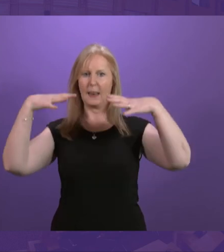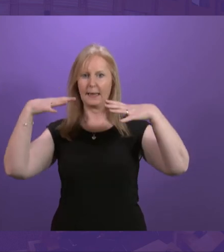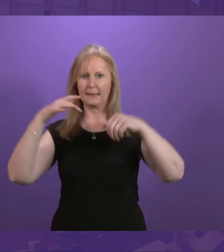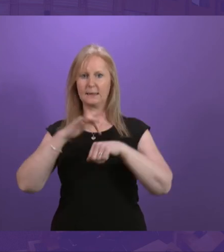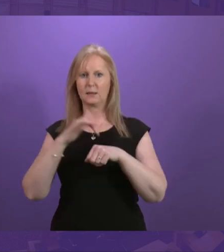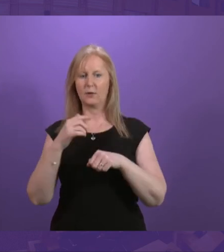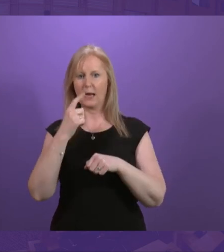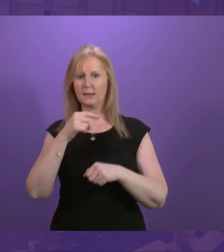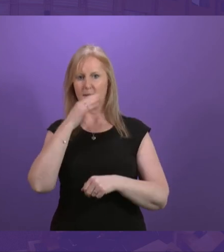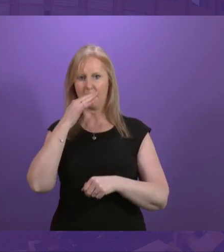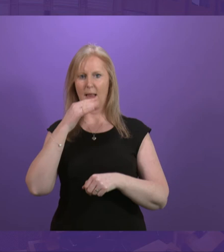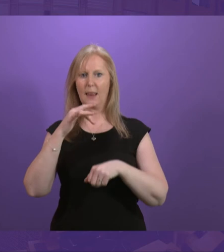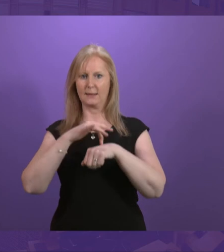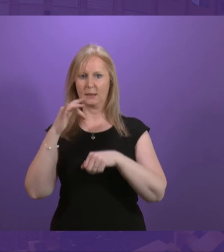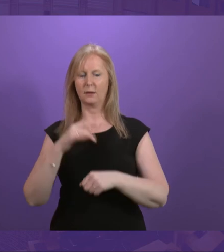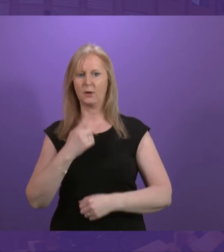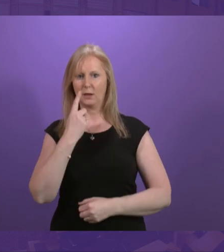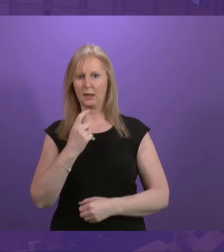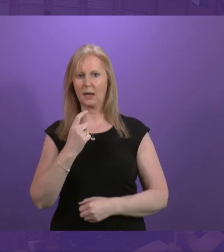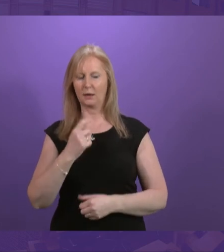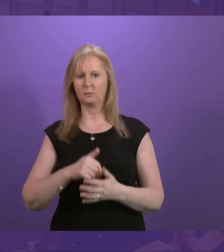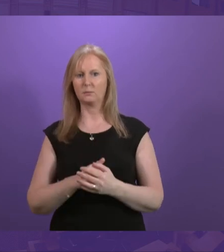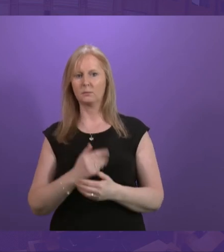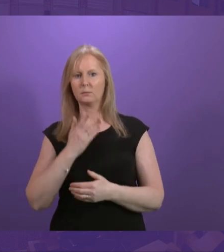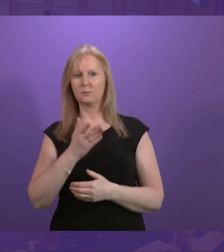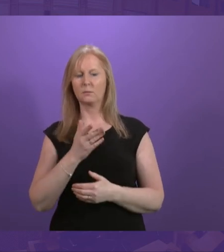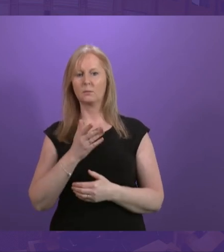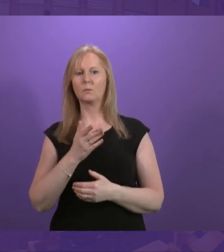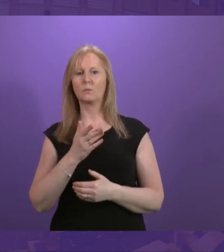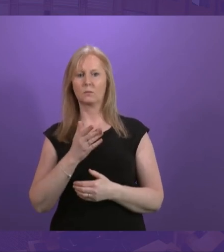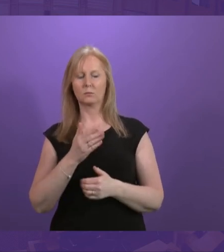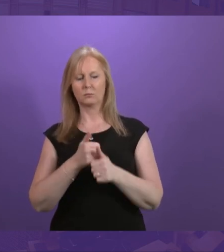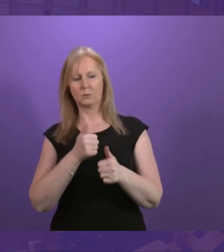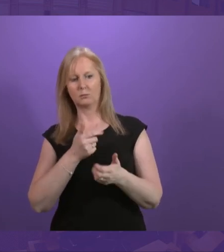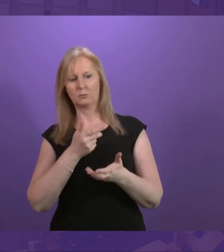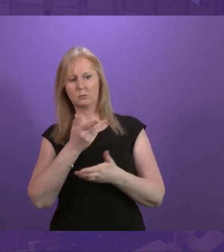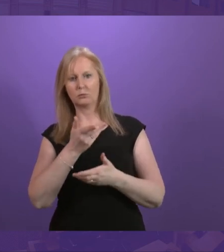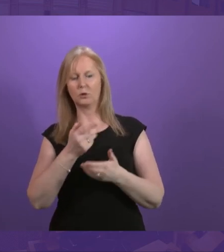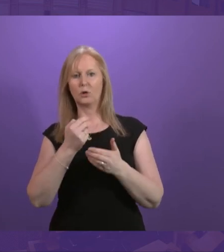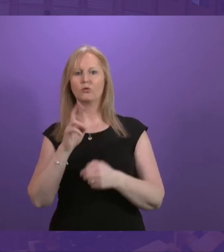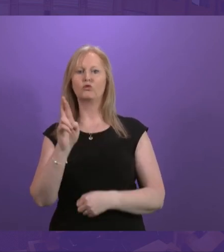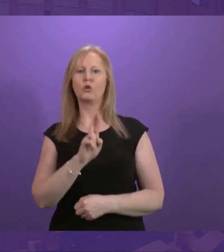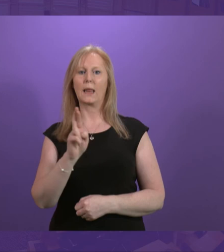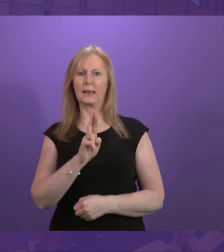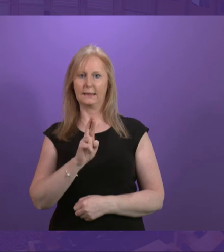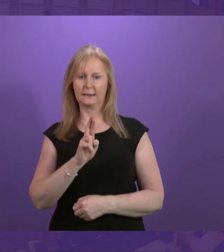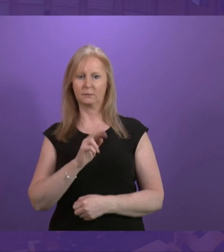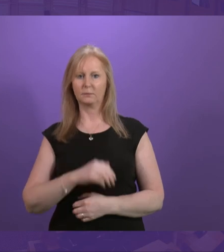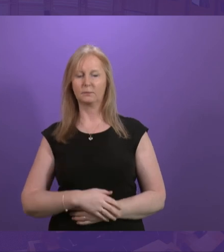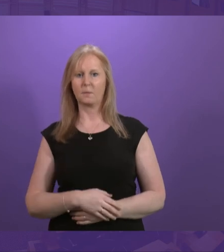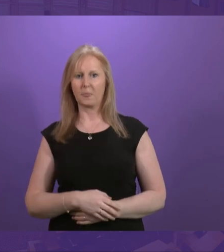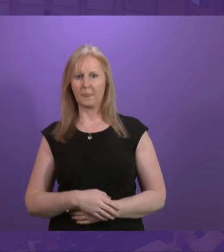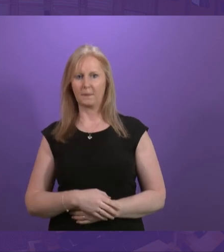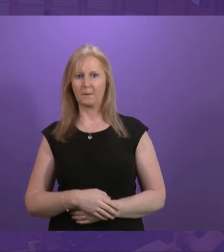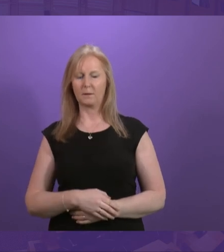was highlighted to me during my recent visit to reach Lanertshire autism in my own constituency of Rutherglen. Our priorities